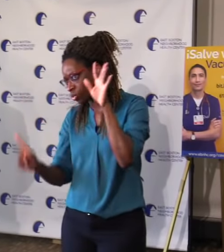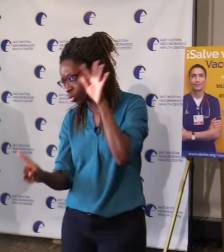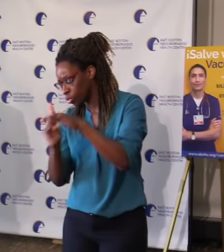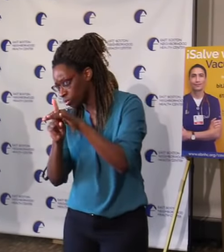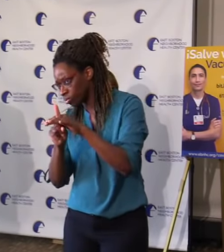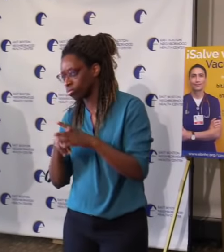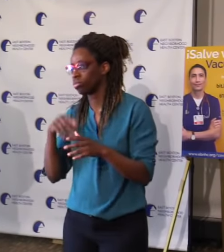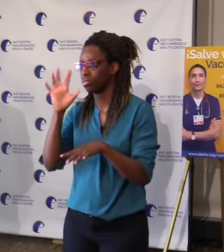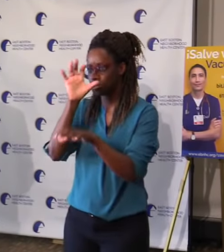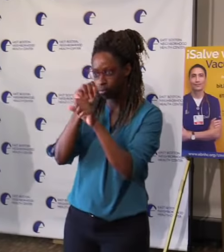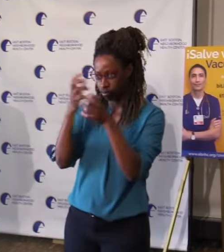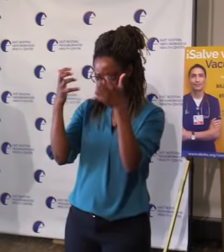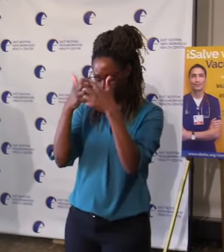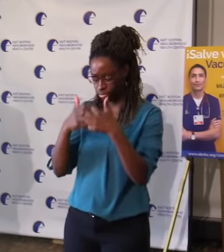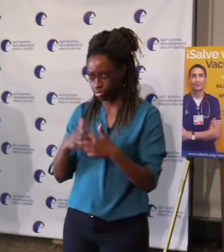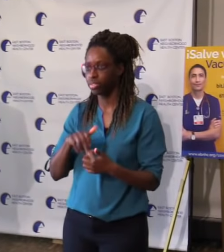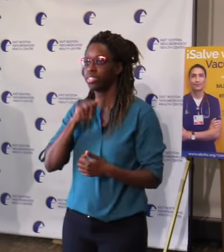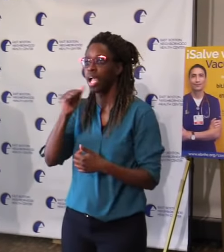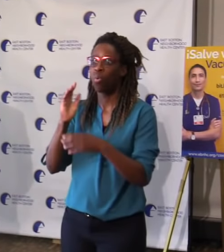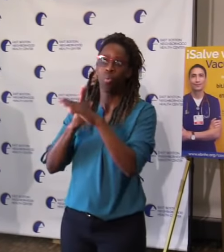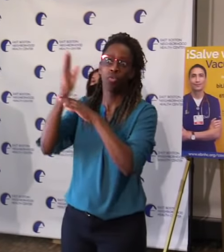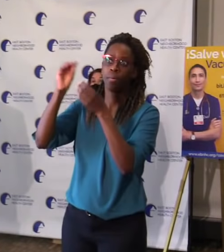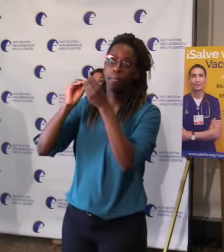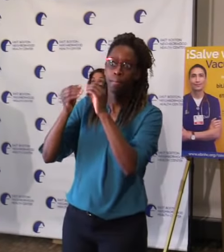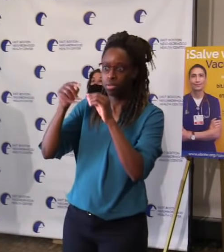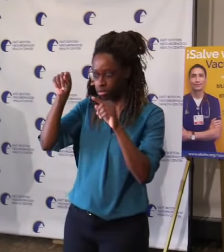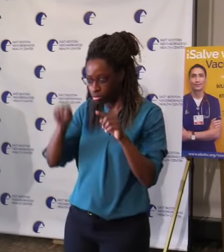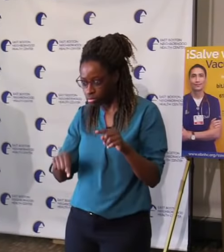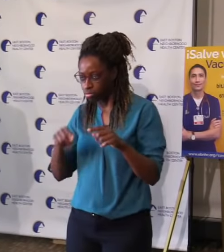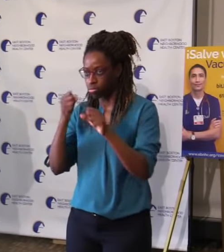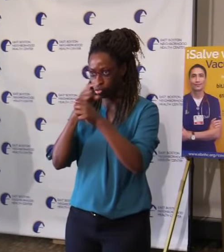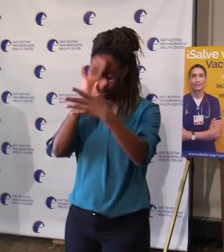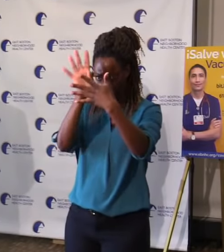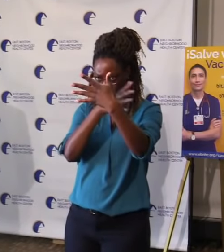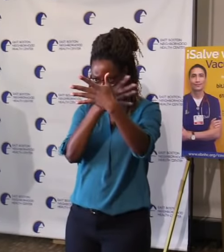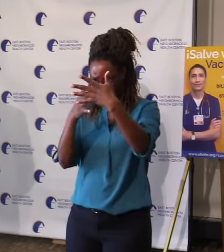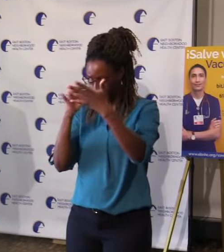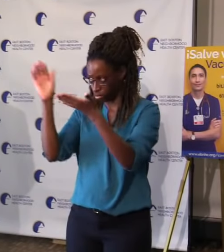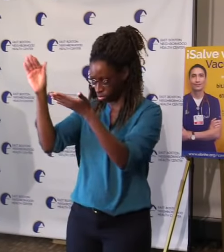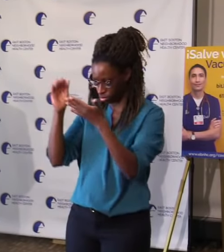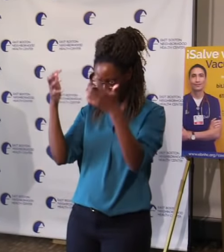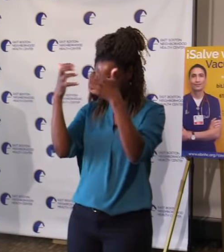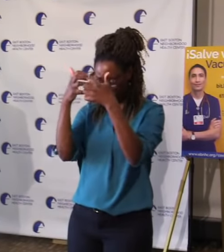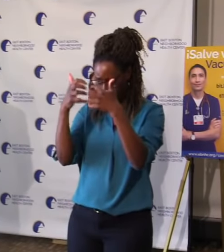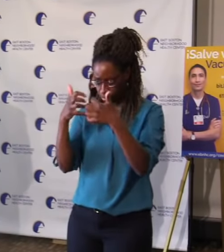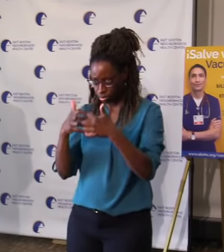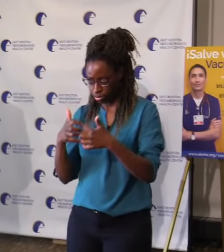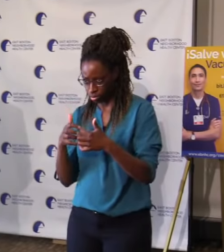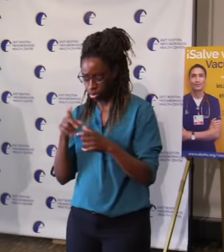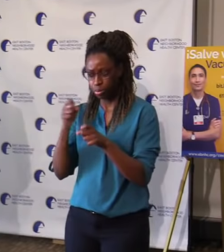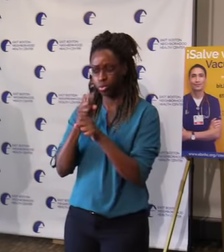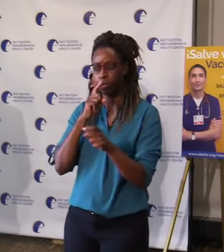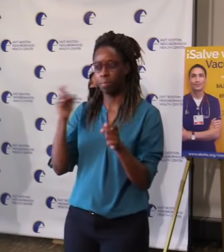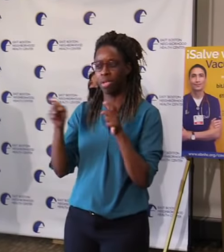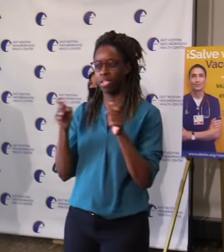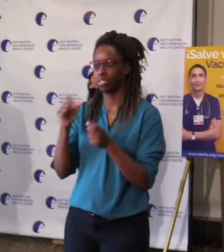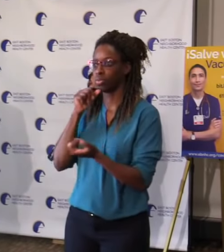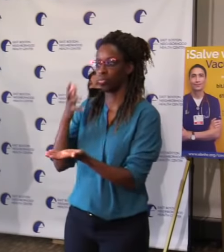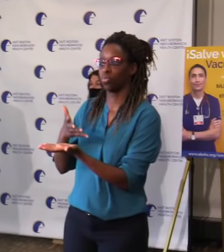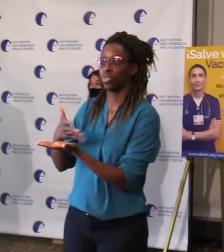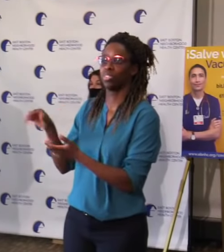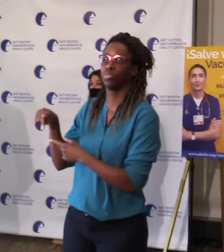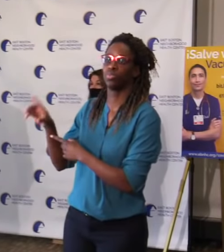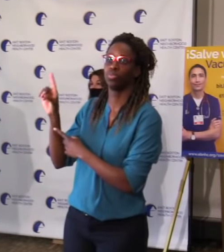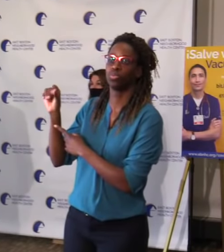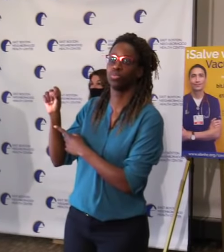course of a day. But in the end, you should be vaccinating the people who have appointments so that the people who have appointments don't end up